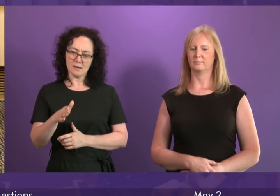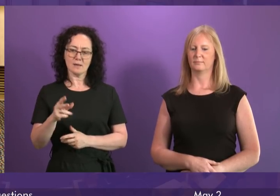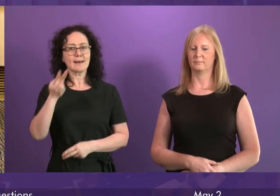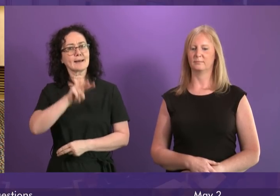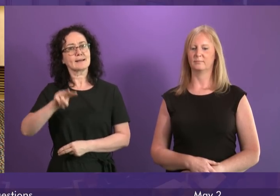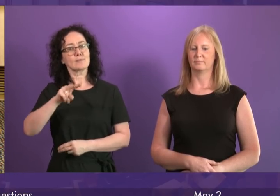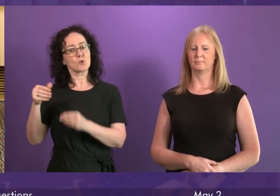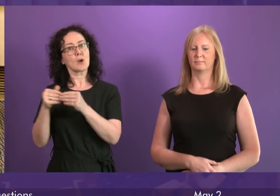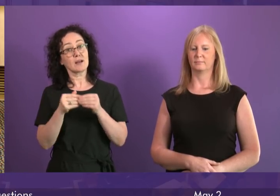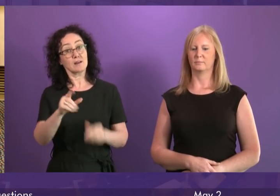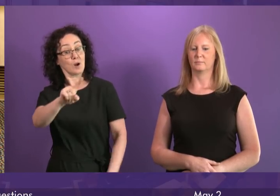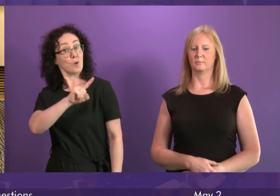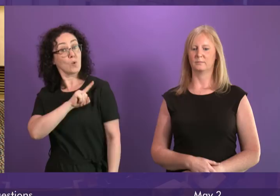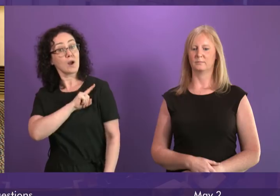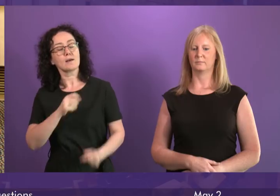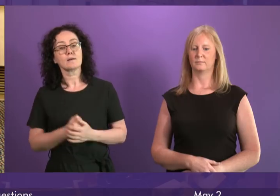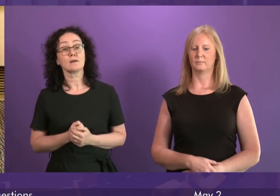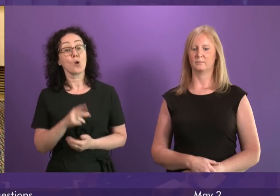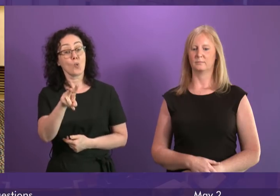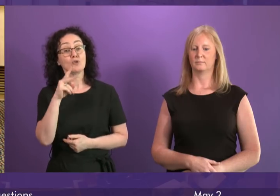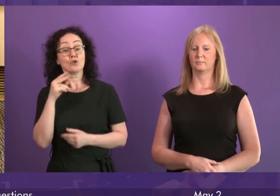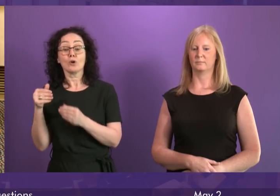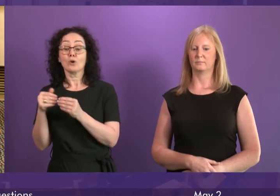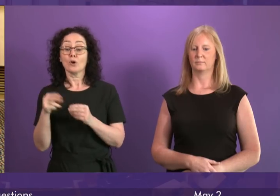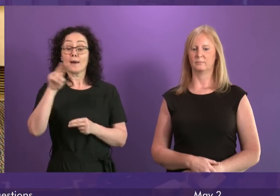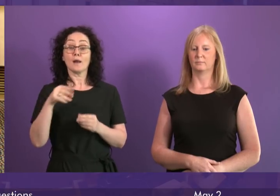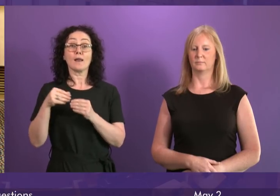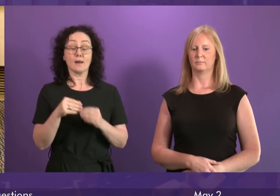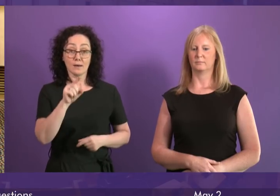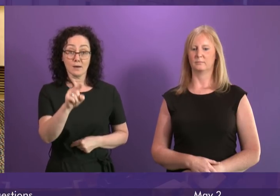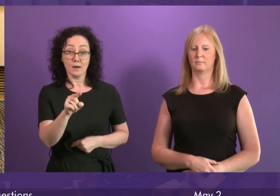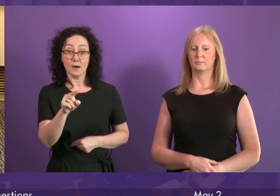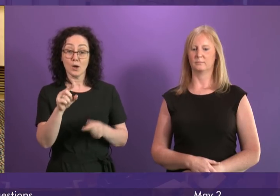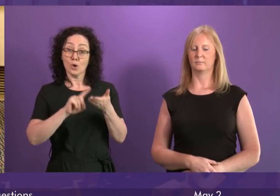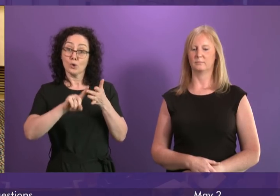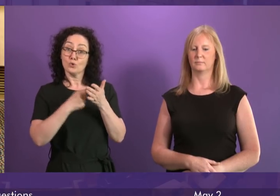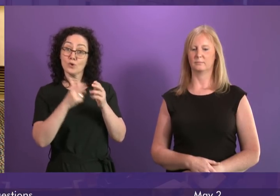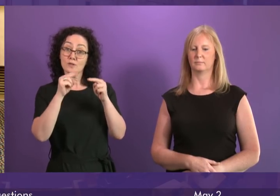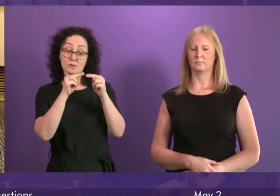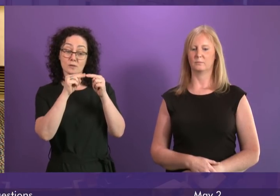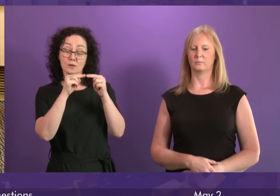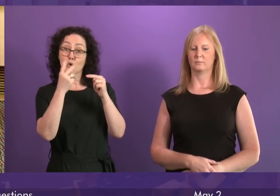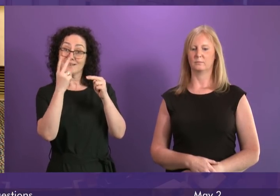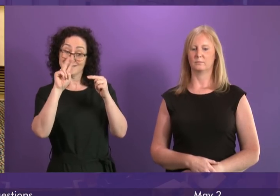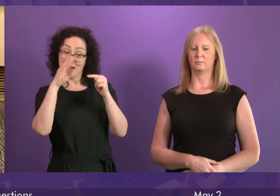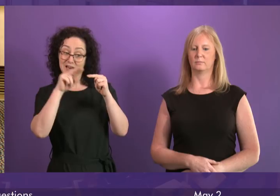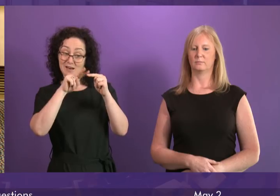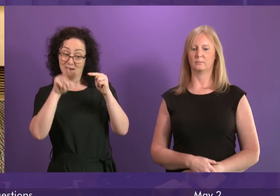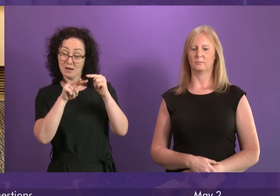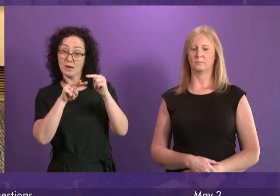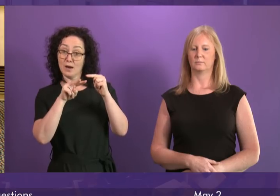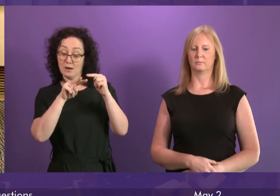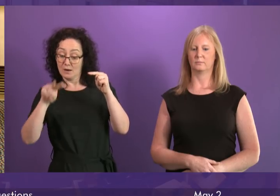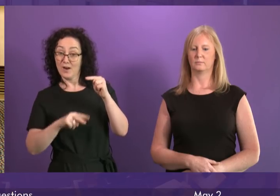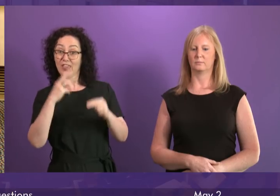because polls at the weekend suggested that under his stewardship, the Tories have gone from second place in Scottish politics to third place, or actually in